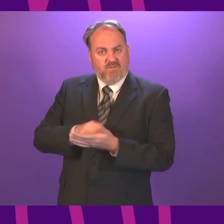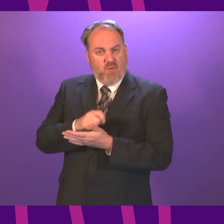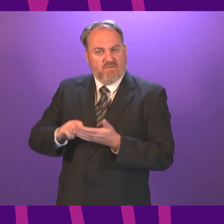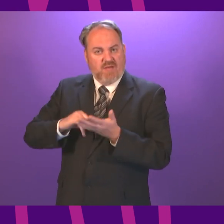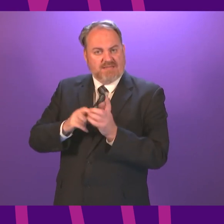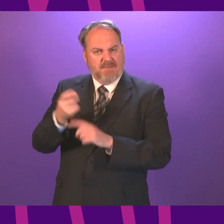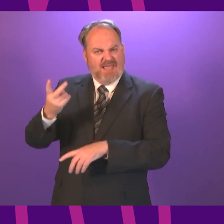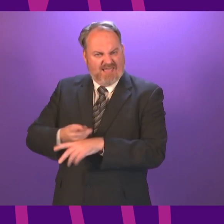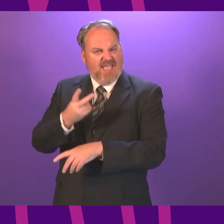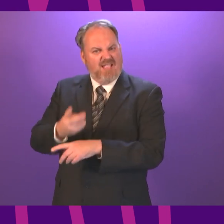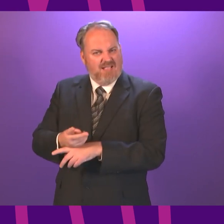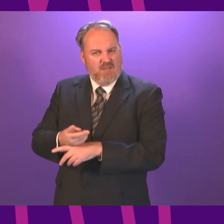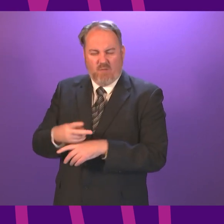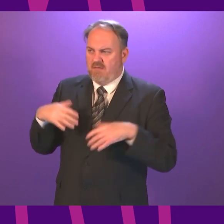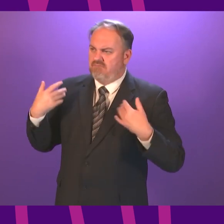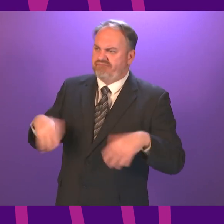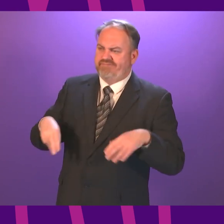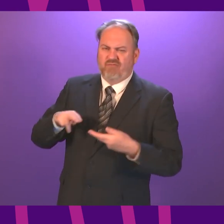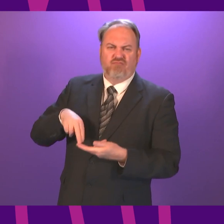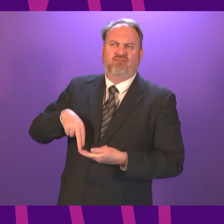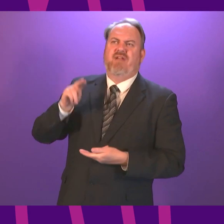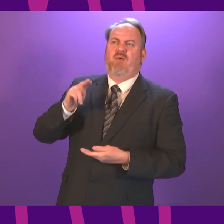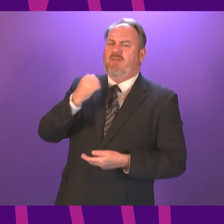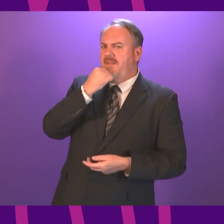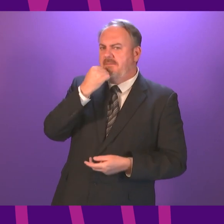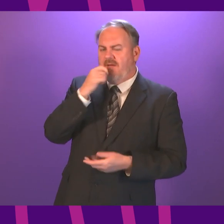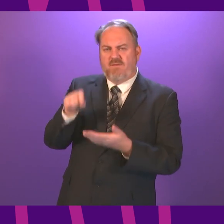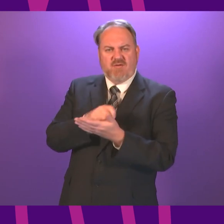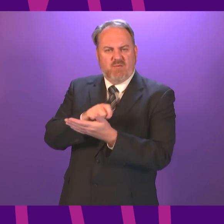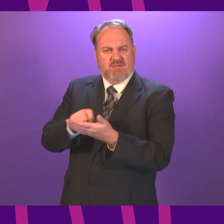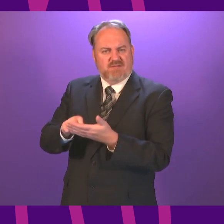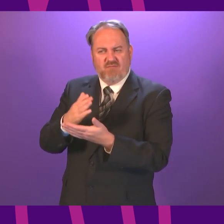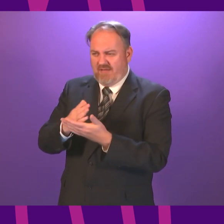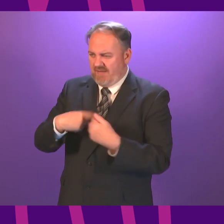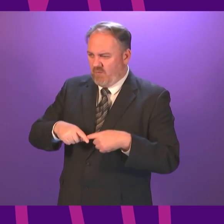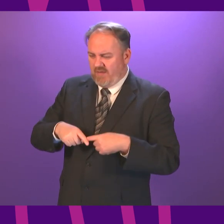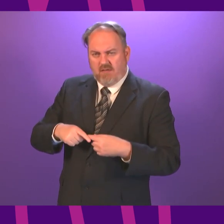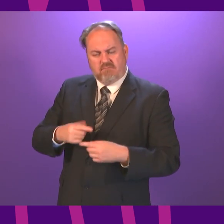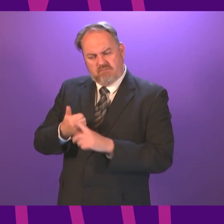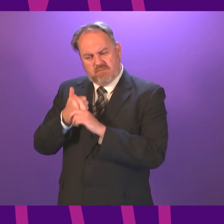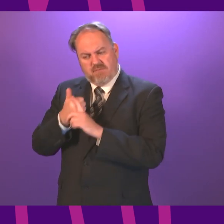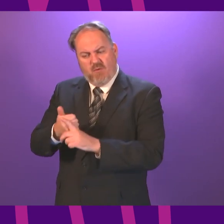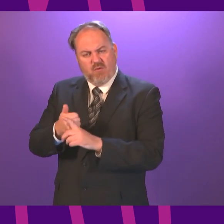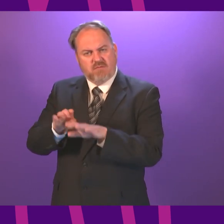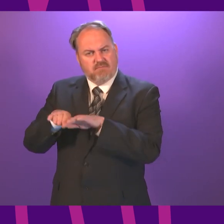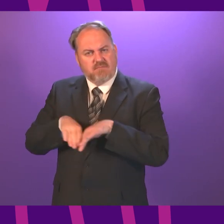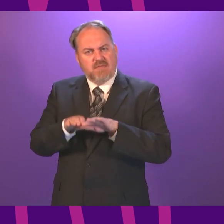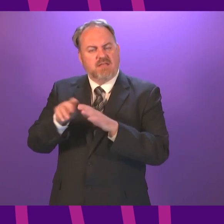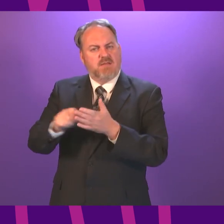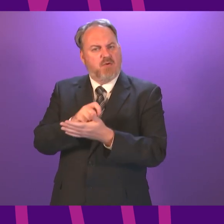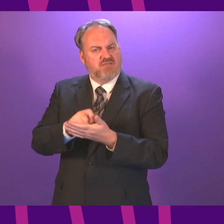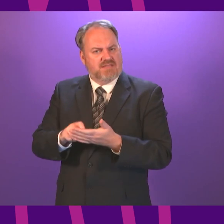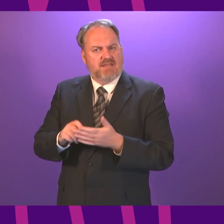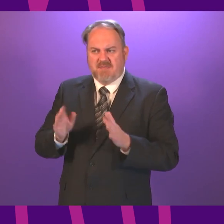of votes And I think everybody across this chamber, if they care about democracy has to recognise